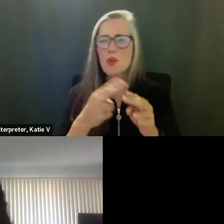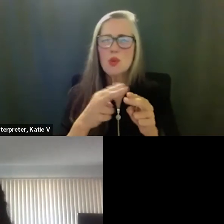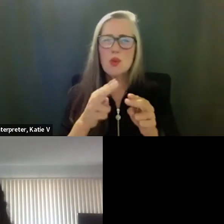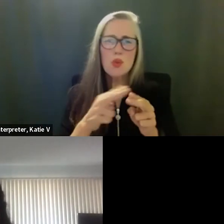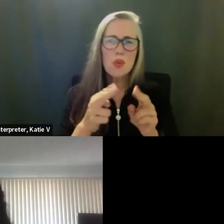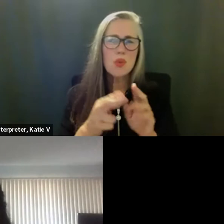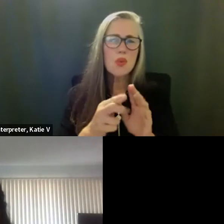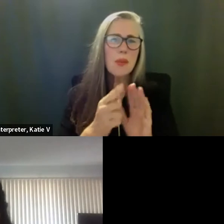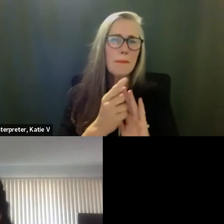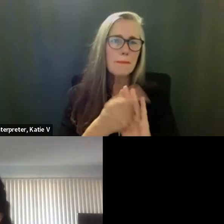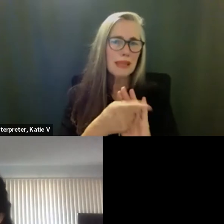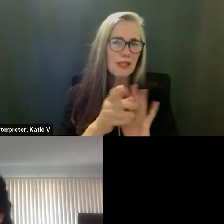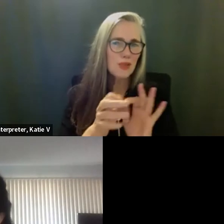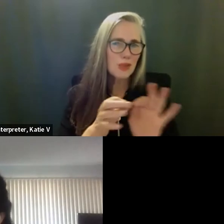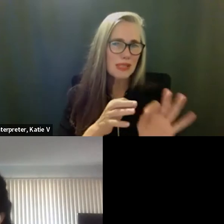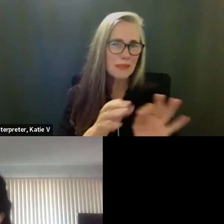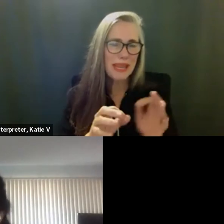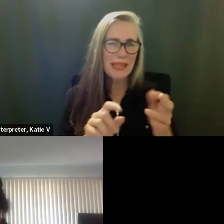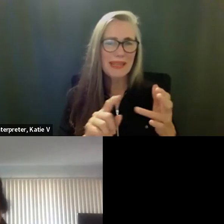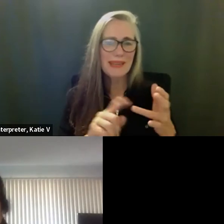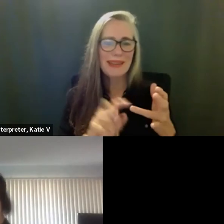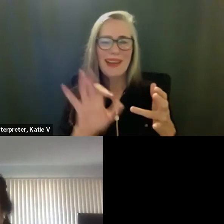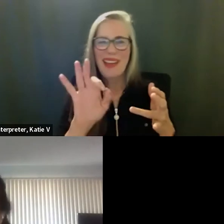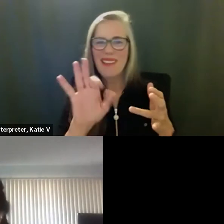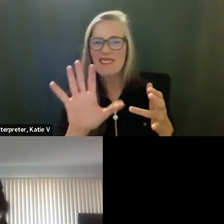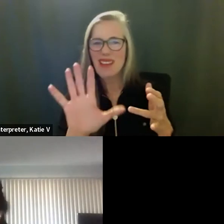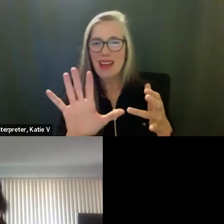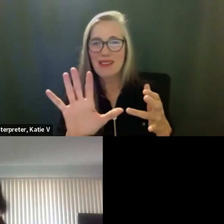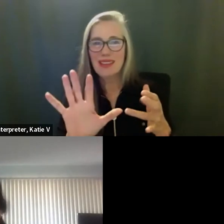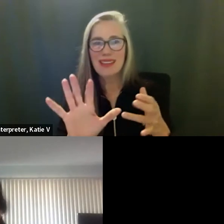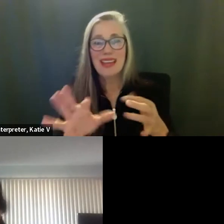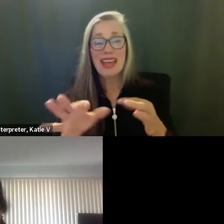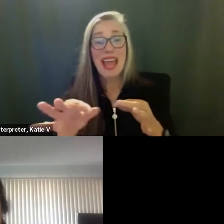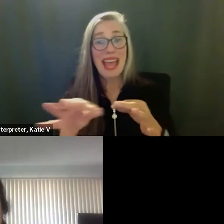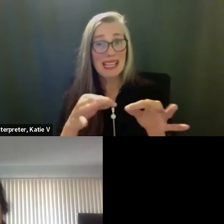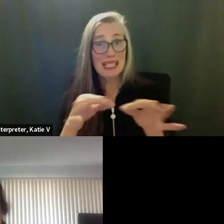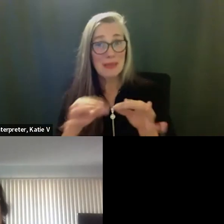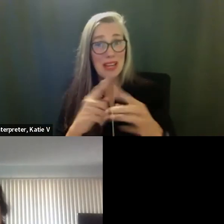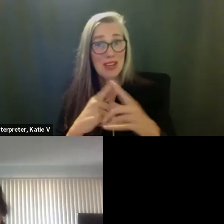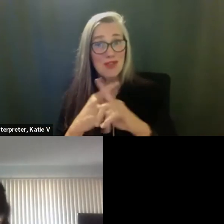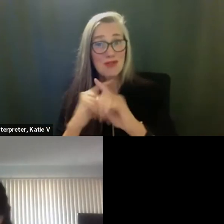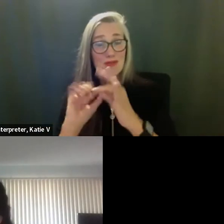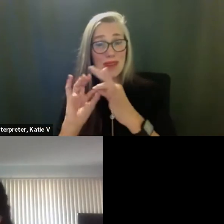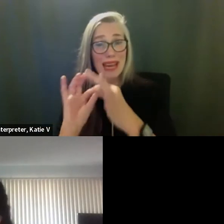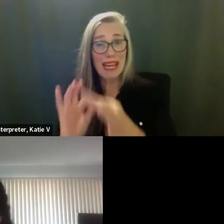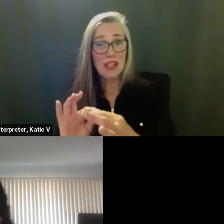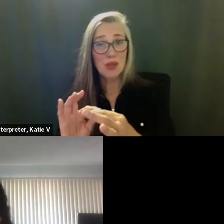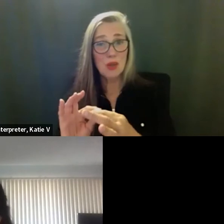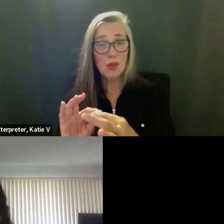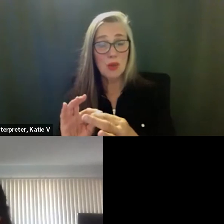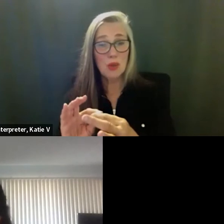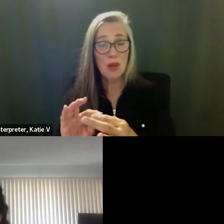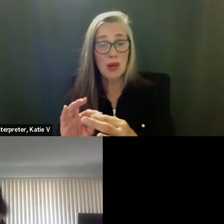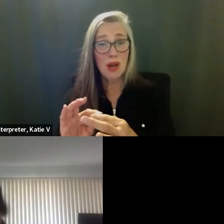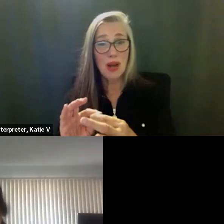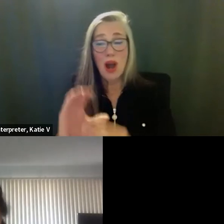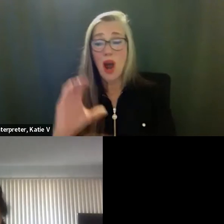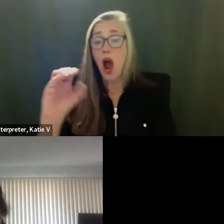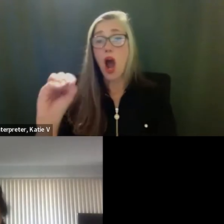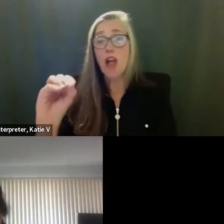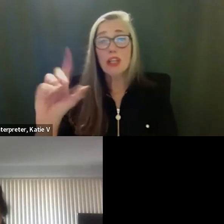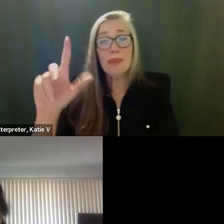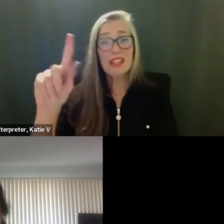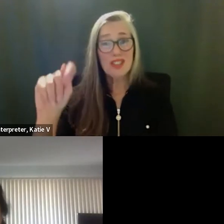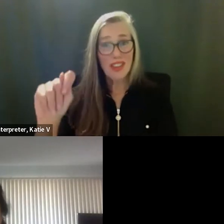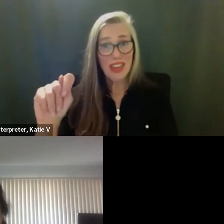explain a little bit about this item. it also gives me an opportunity to tell you about occupational therapists who we don't hear a lot about actually in our school